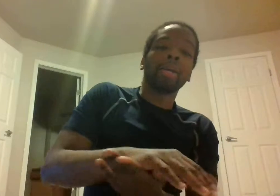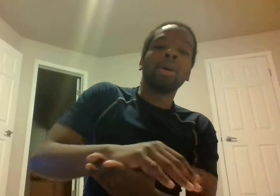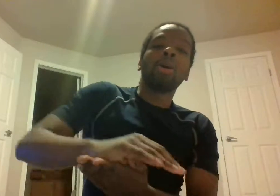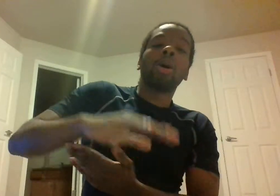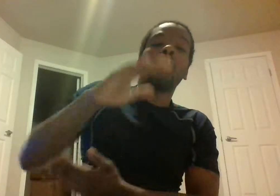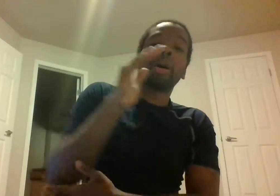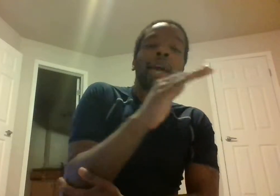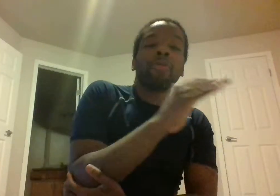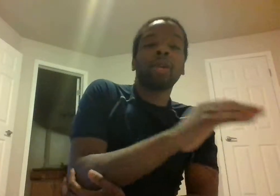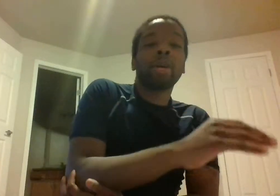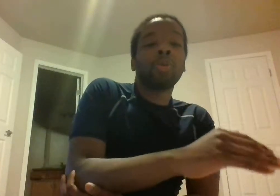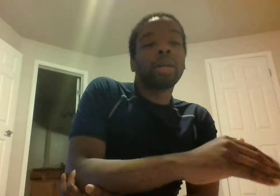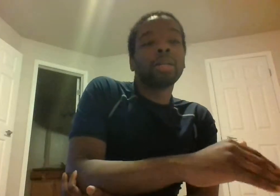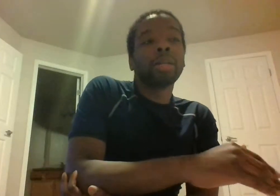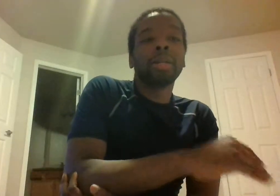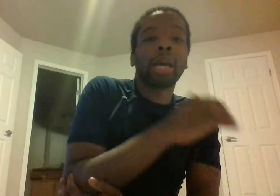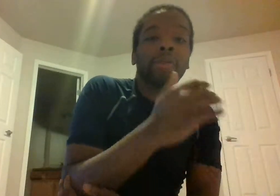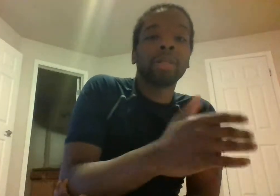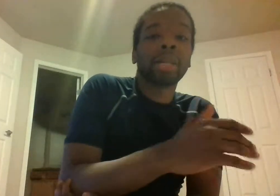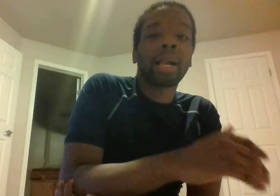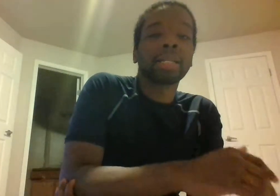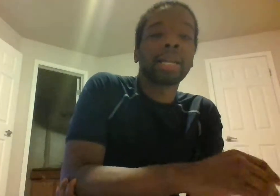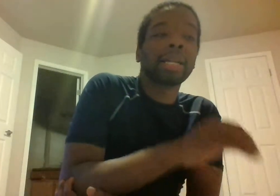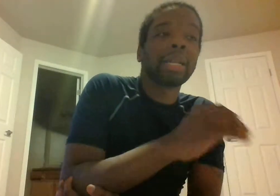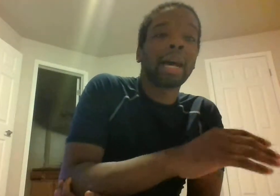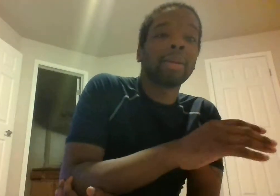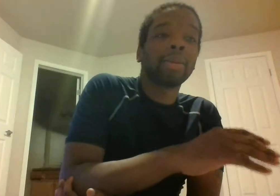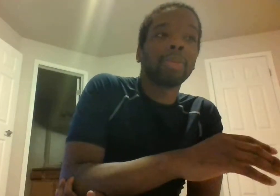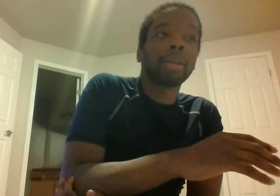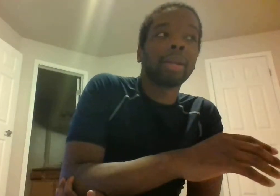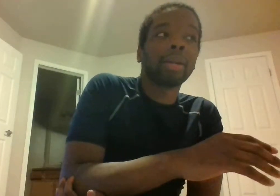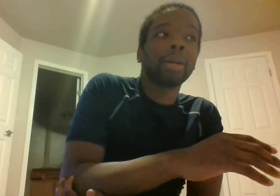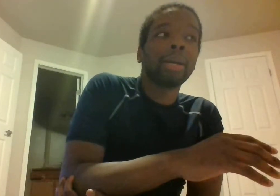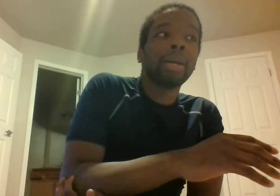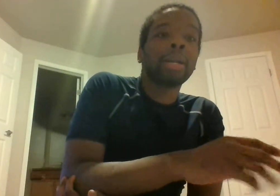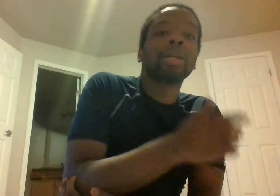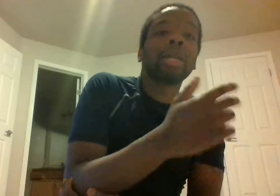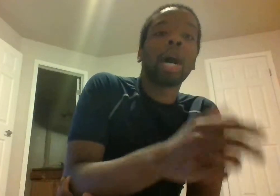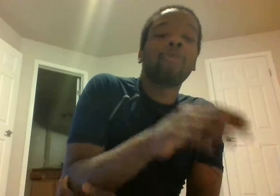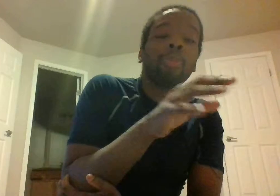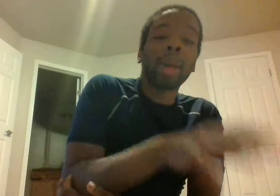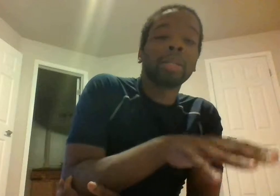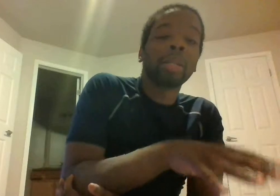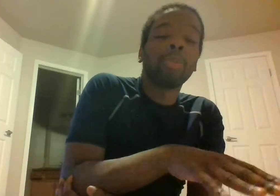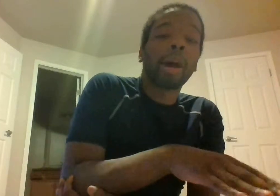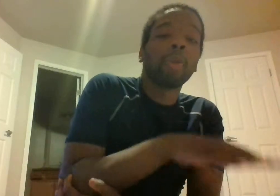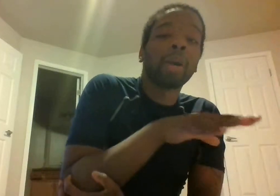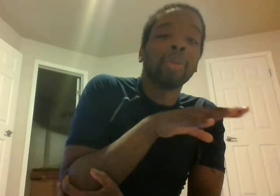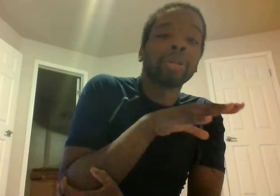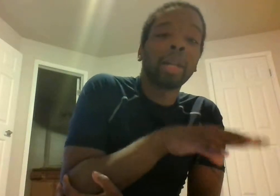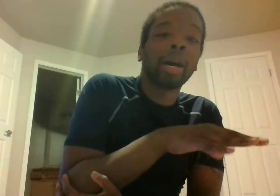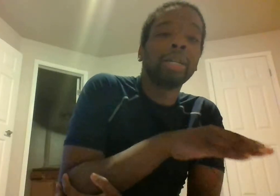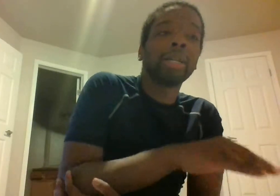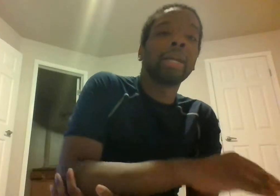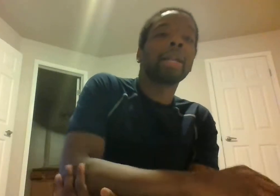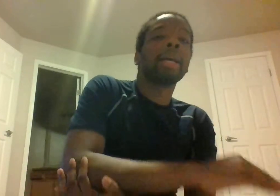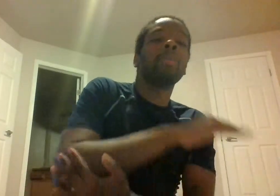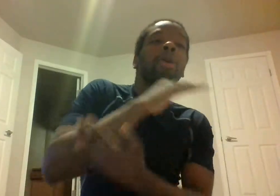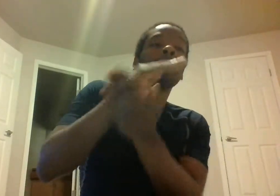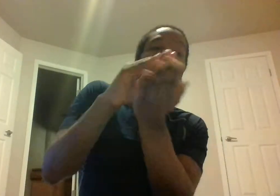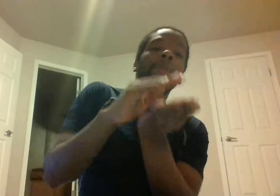all the heavy liquids and heavy solids that did not get dissolved would make it to the bottom become sludge and then in the middle would be